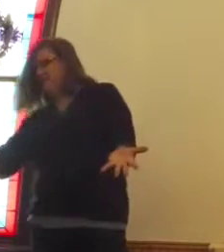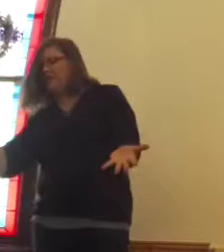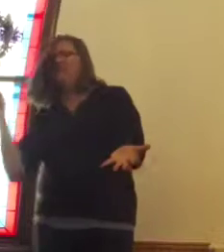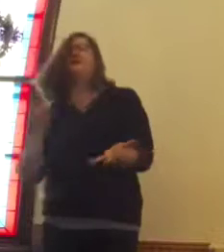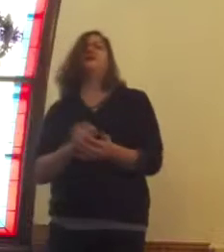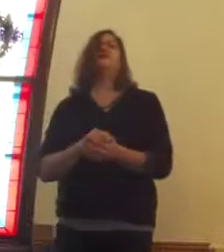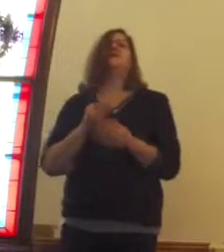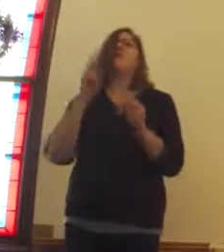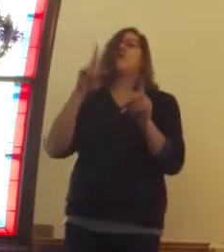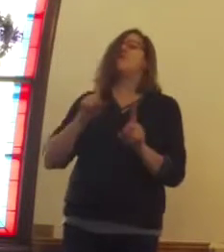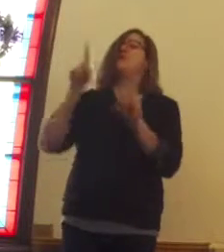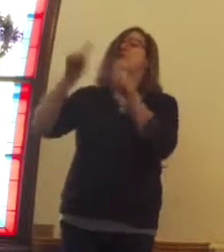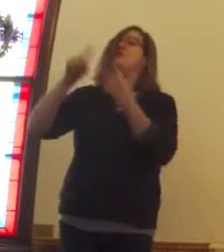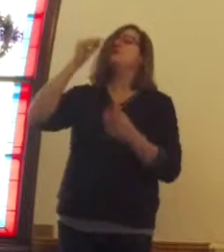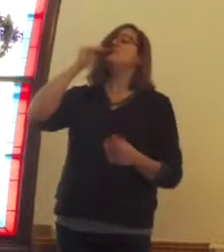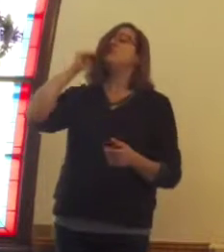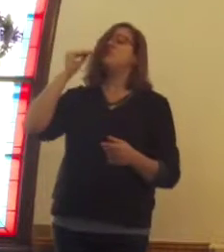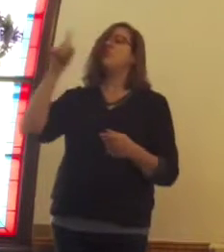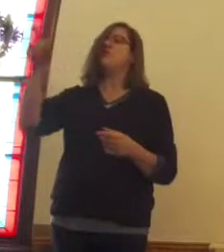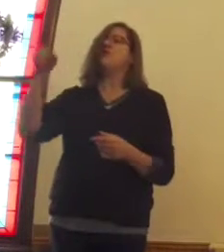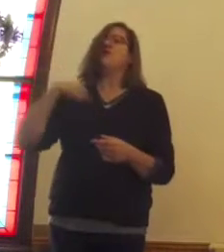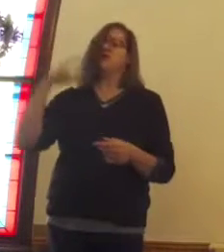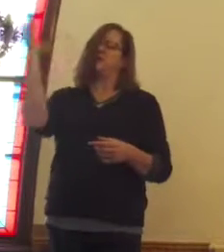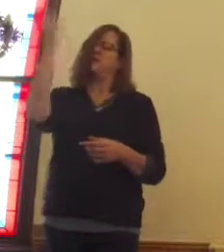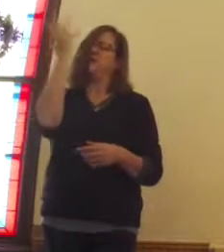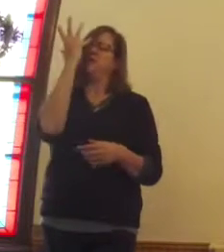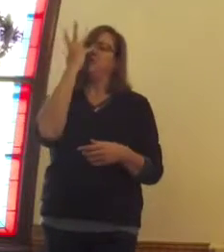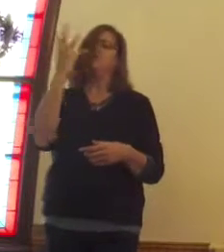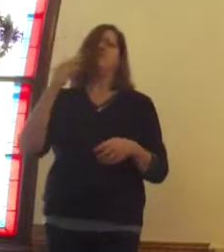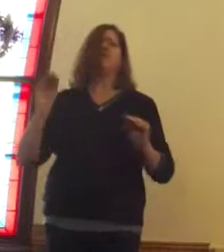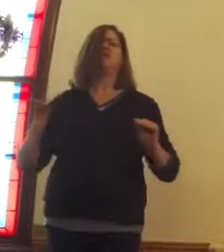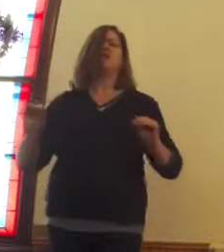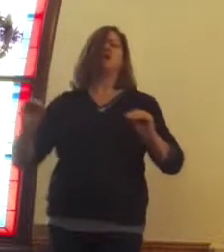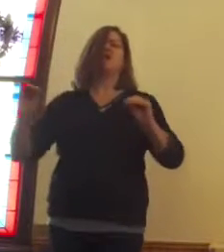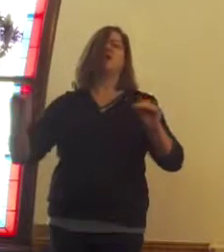that has coordinated Christmas china and table linens.